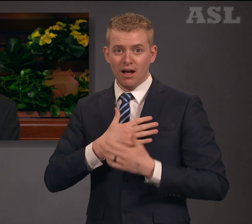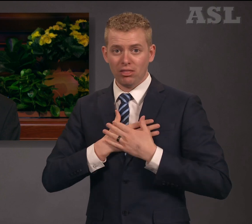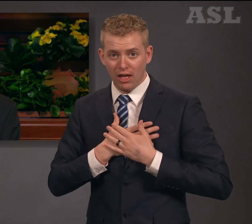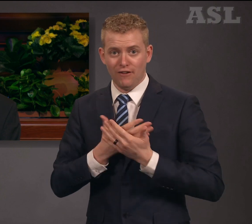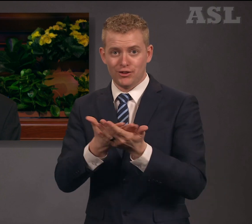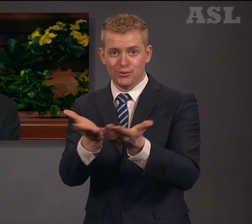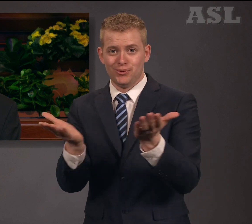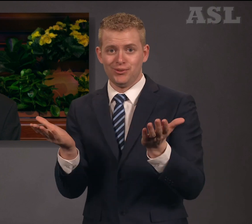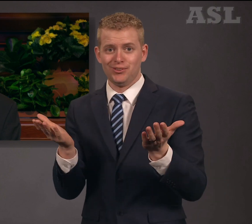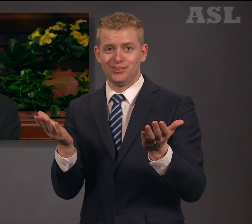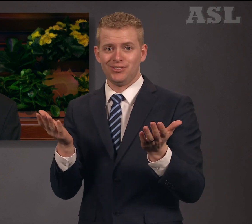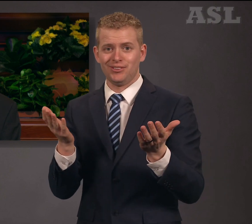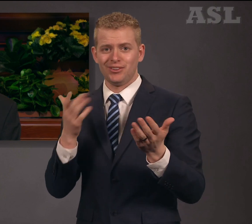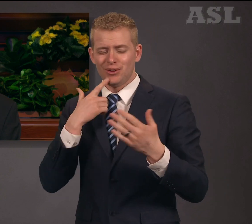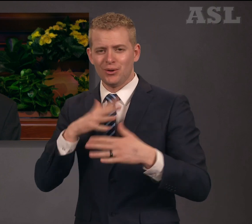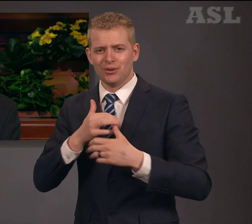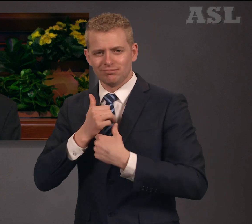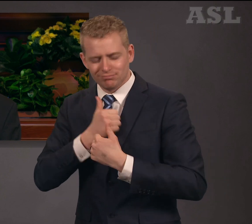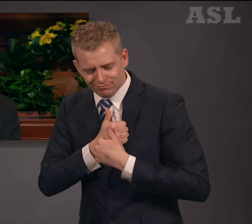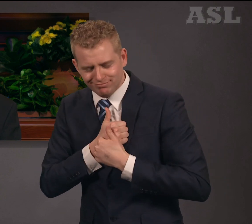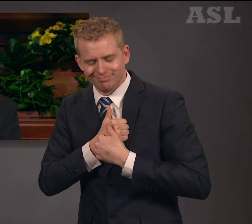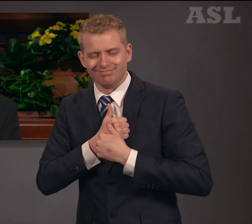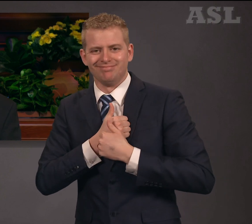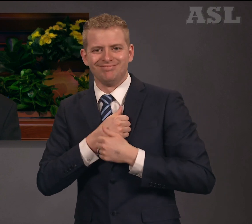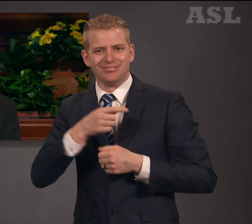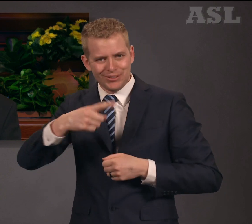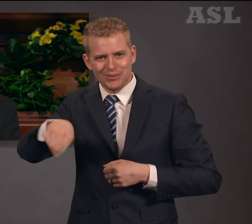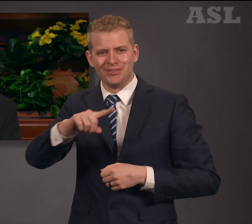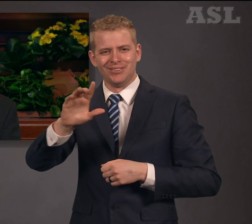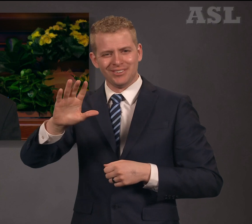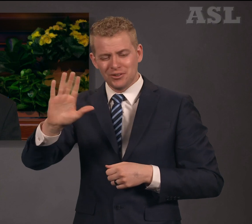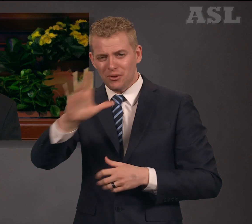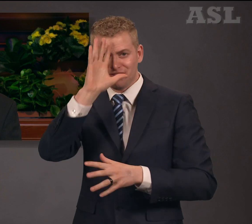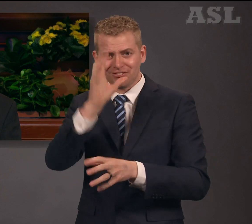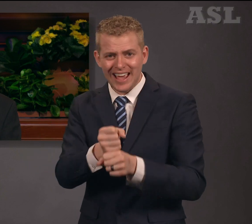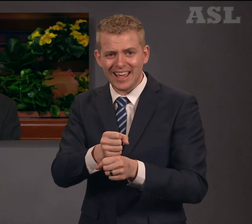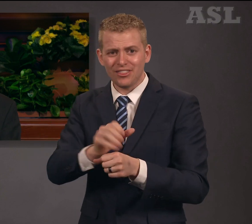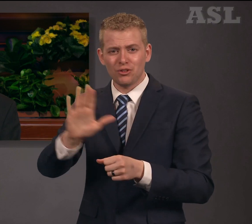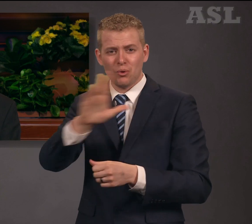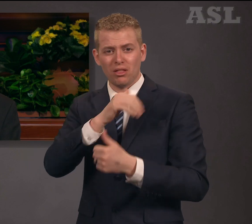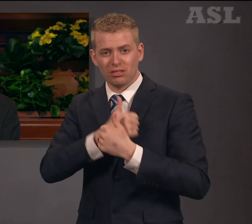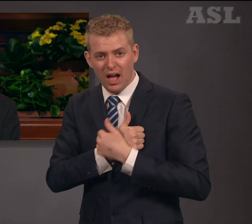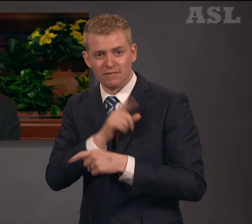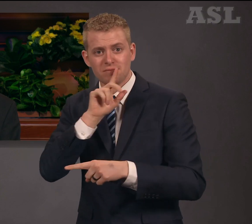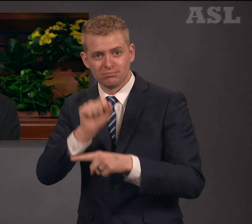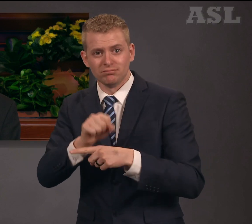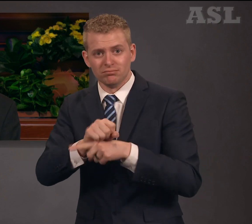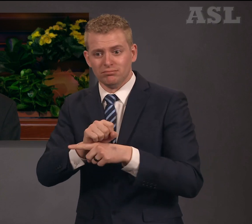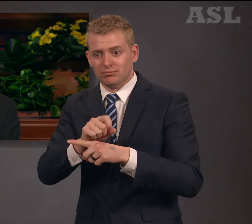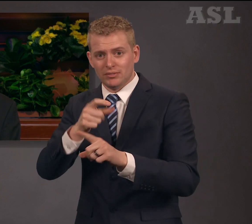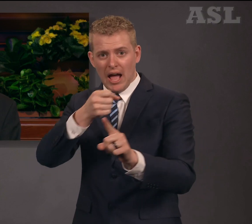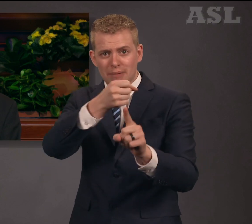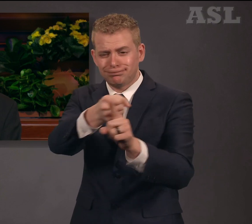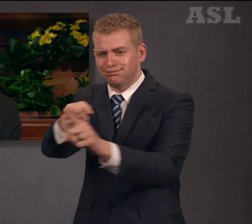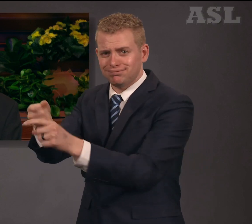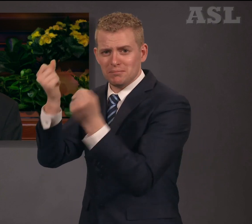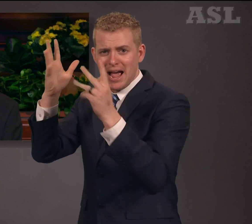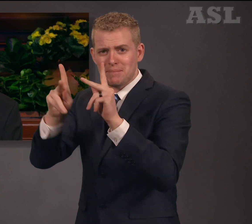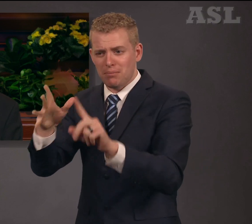Your great faith and love are reaching people and allowing the Lord to change hearts and